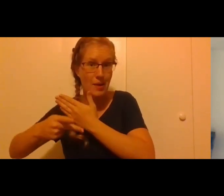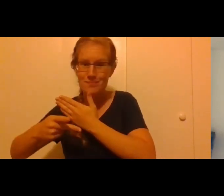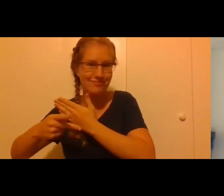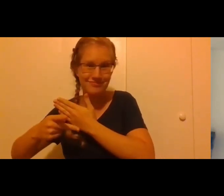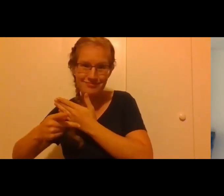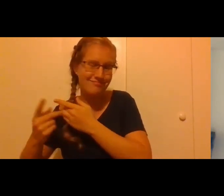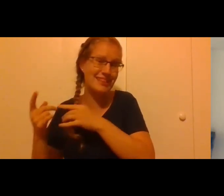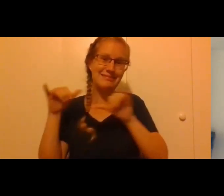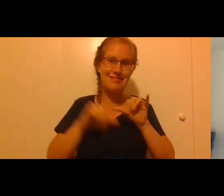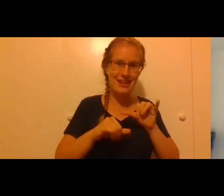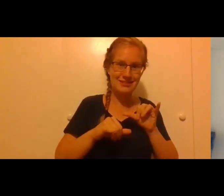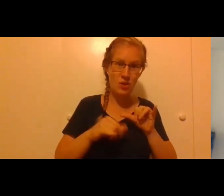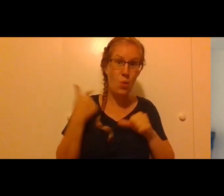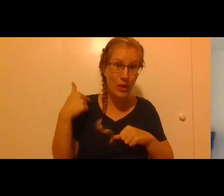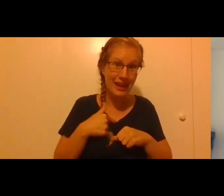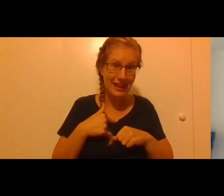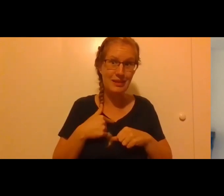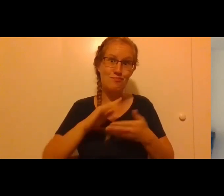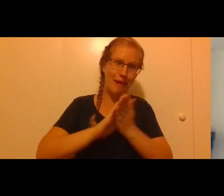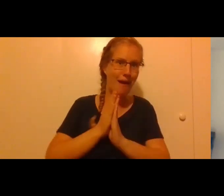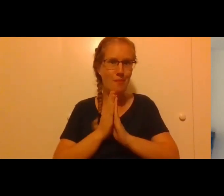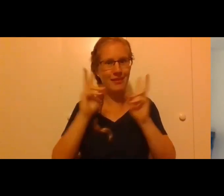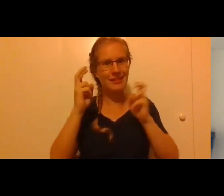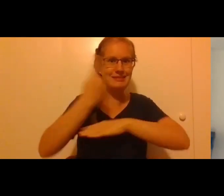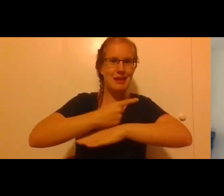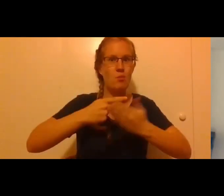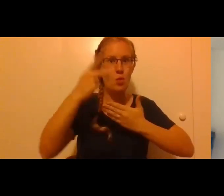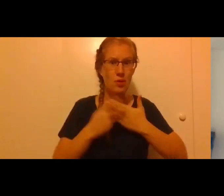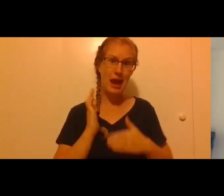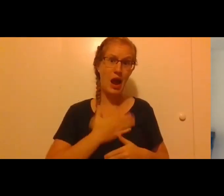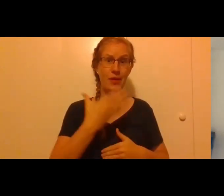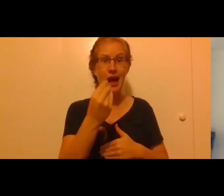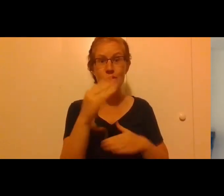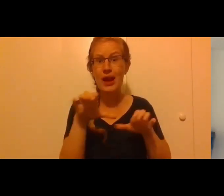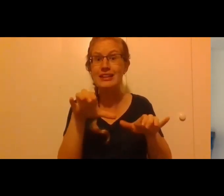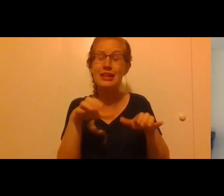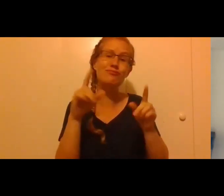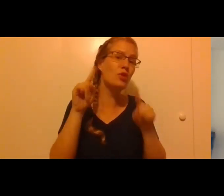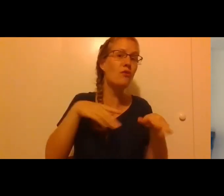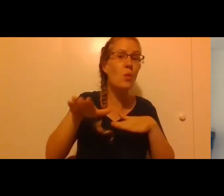us. We are his day program. And our outdoor activity is once a day a walk.